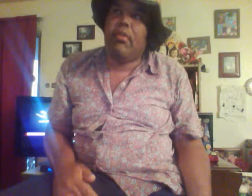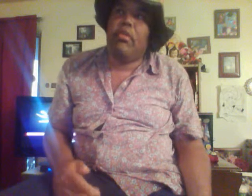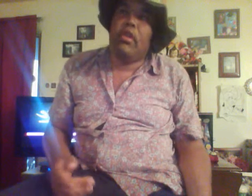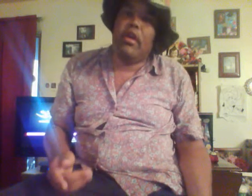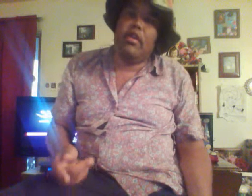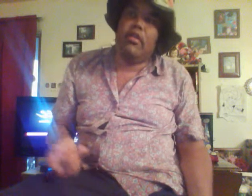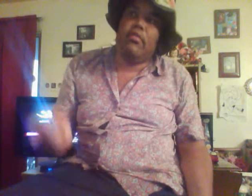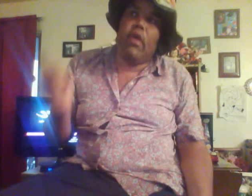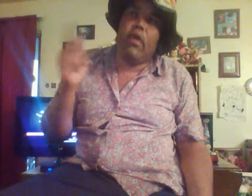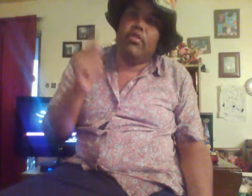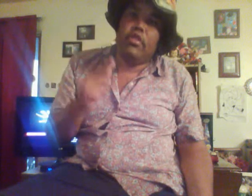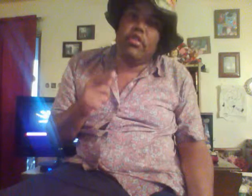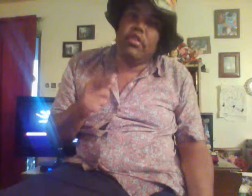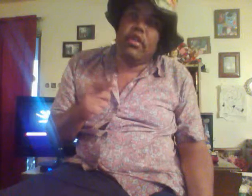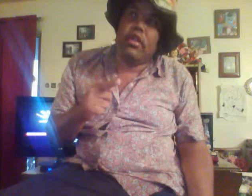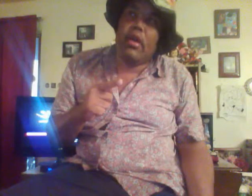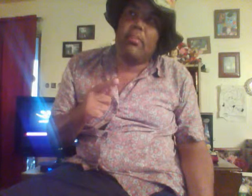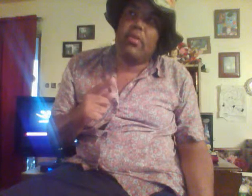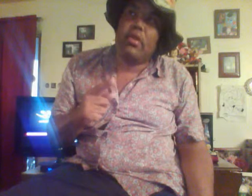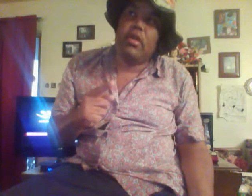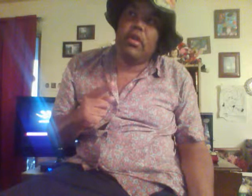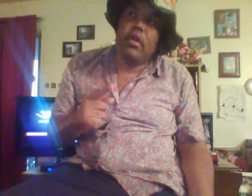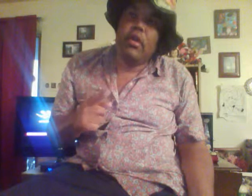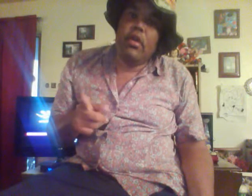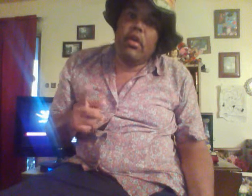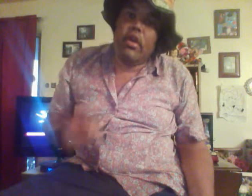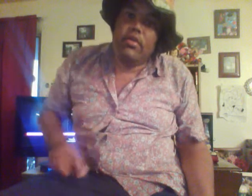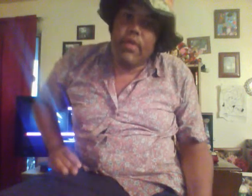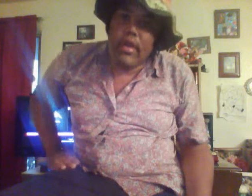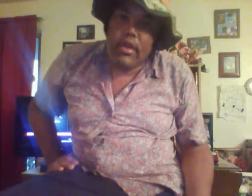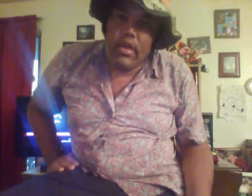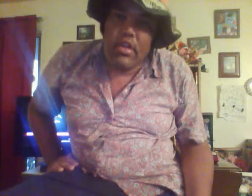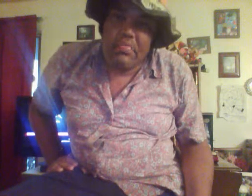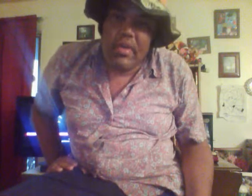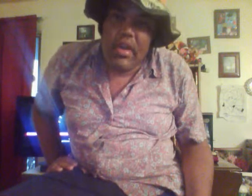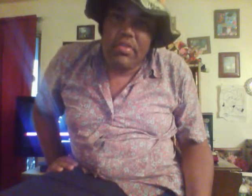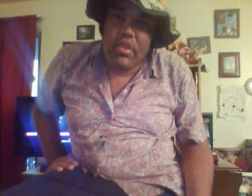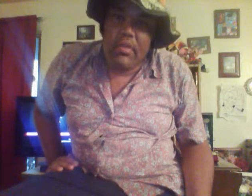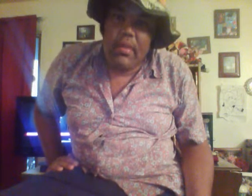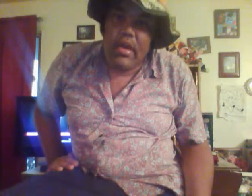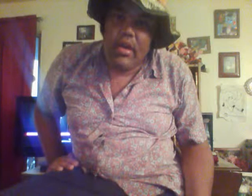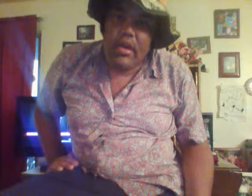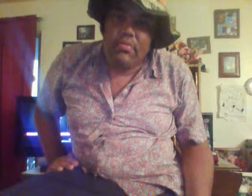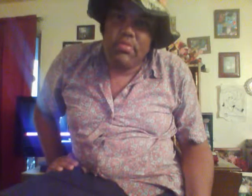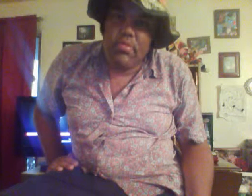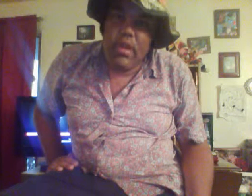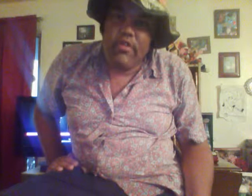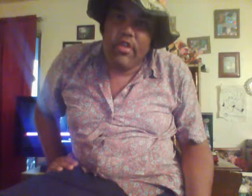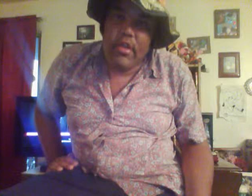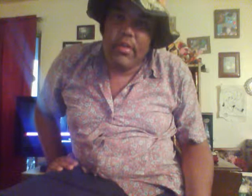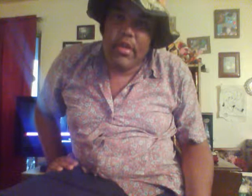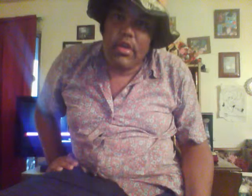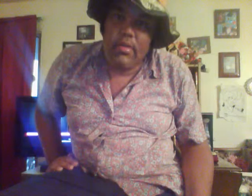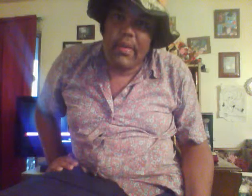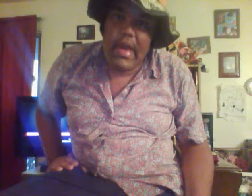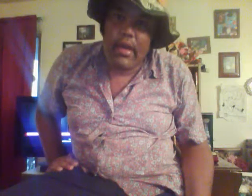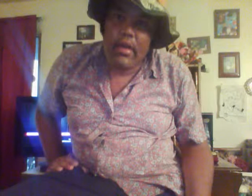I wrote a letter to Walt Disney Company, trying to get an explanation of that, I'm waiting for them to hear back.